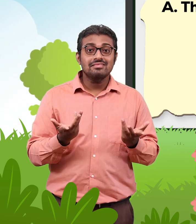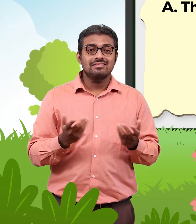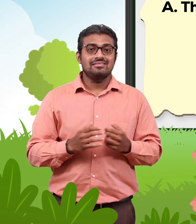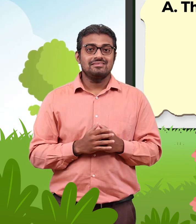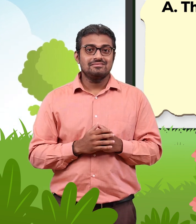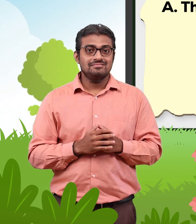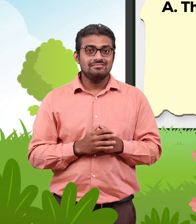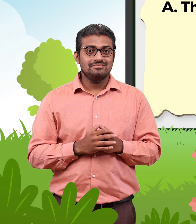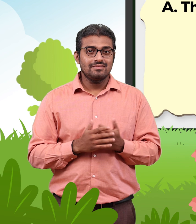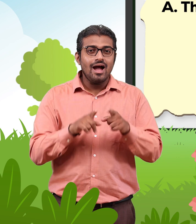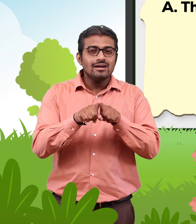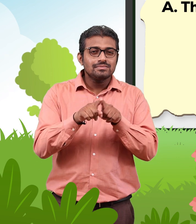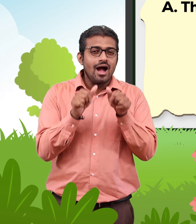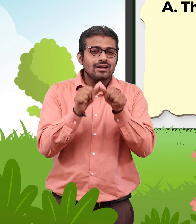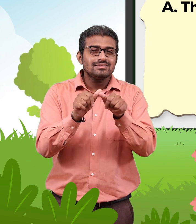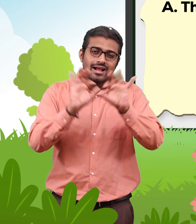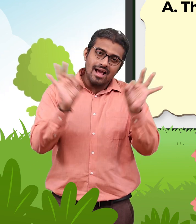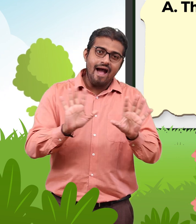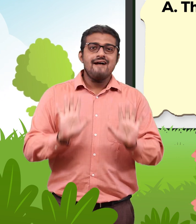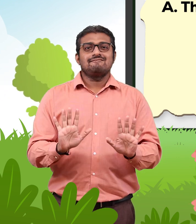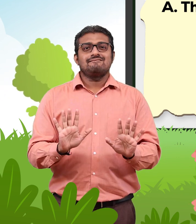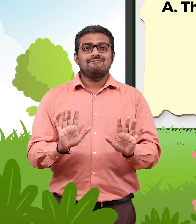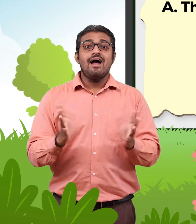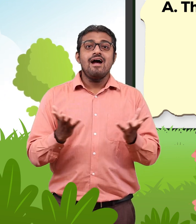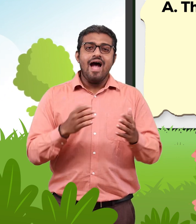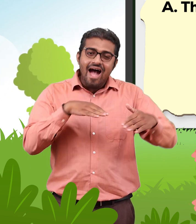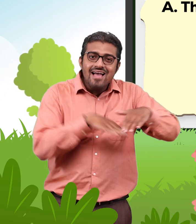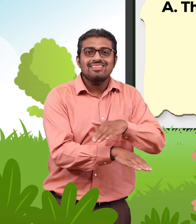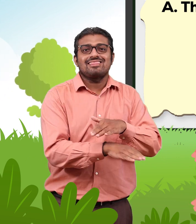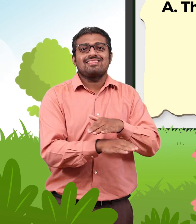Under has been circled here as an example.